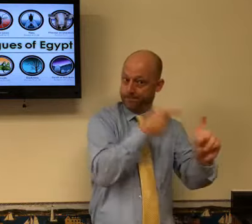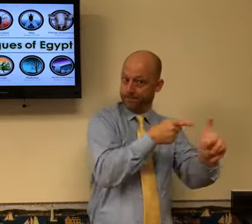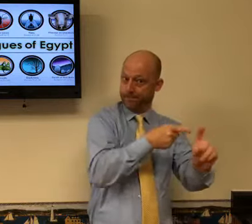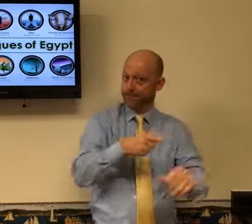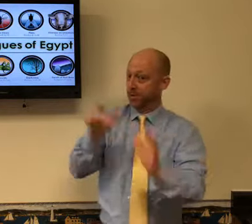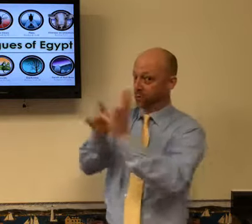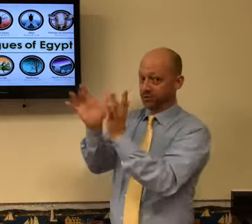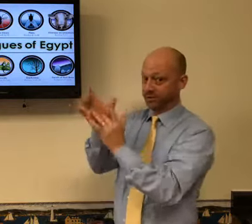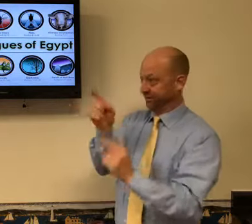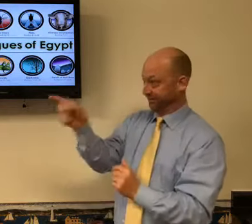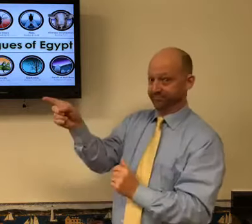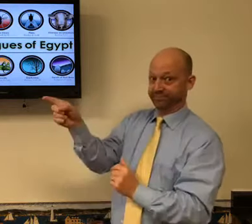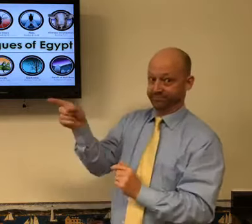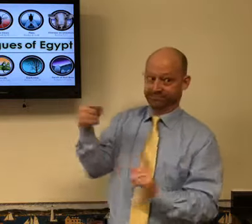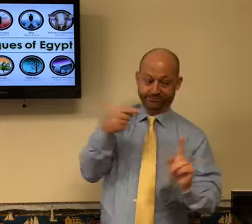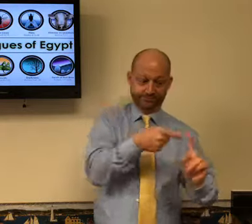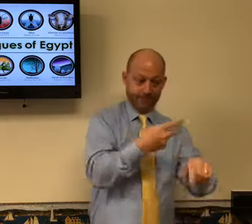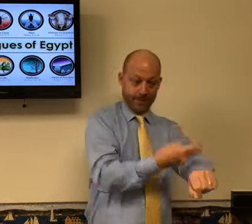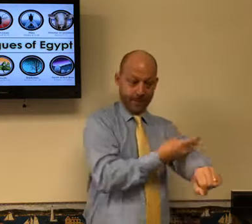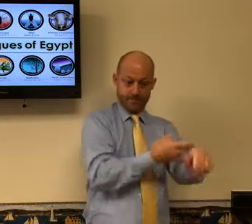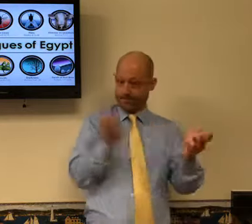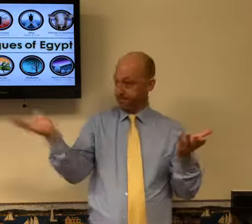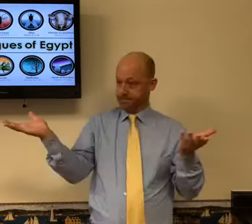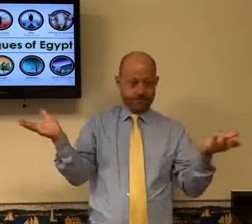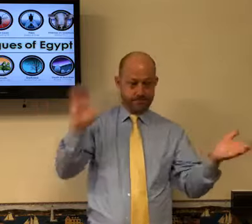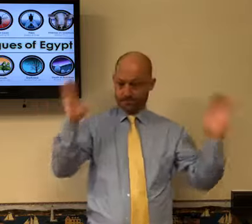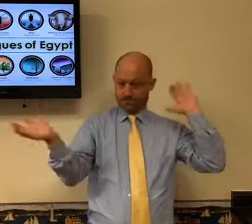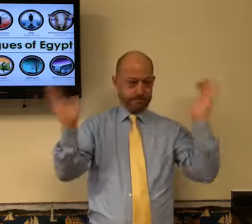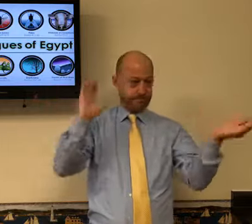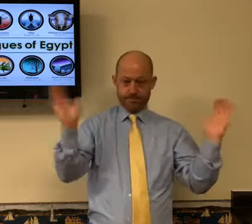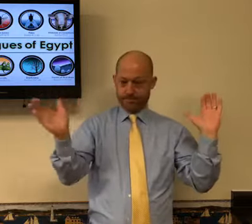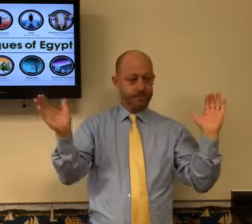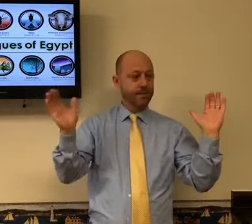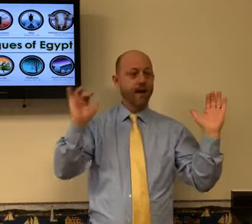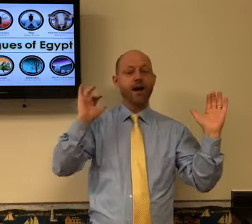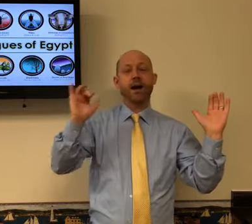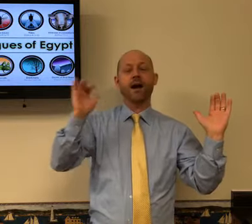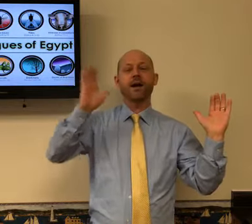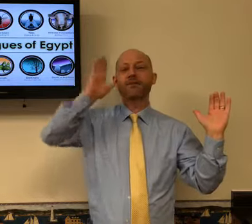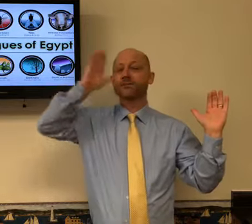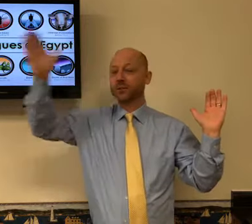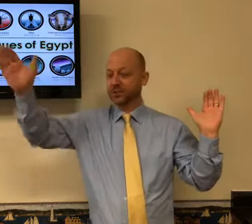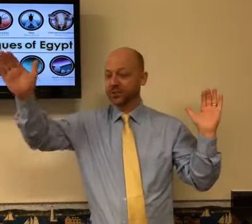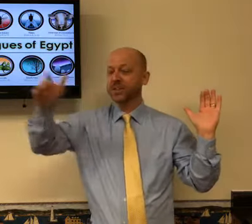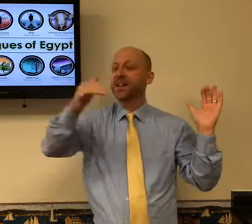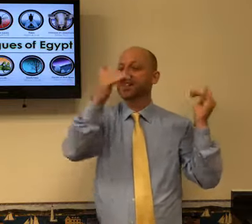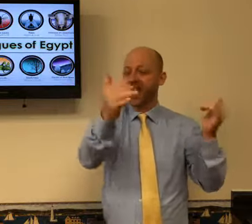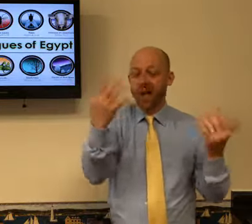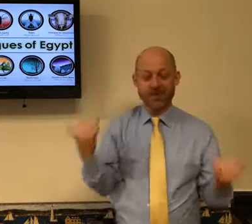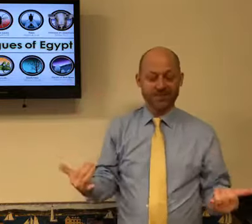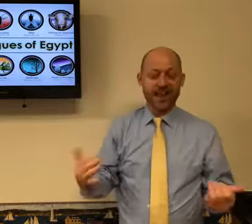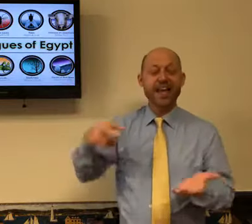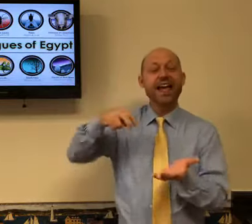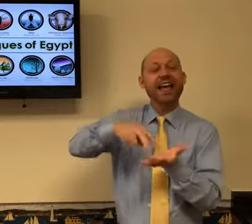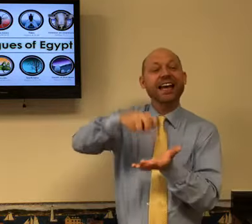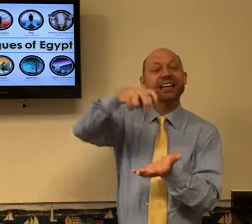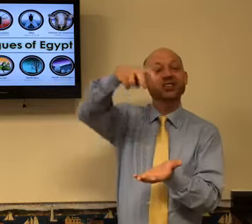The lamb, that was Jesus. Okay, we have the lamb, we have Jesus. We're going to compare. Now,